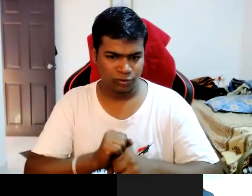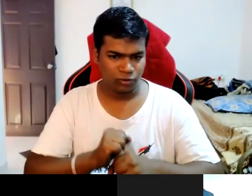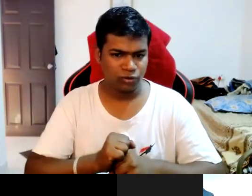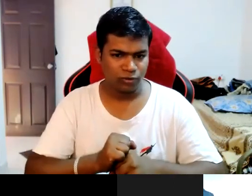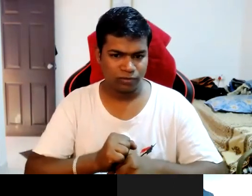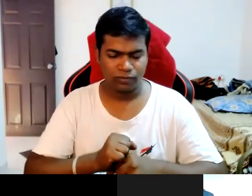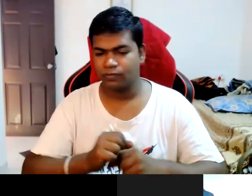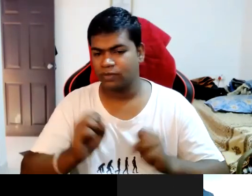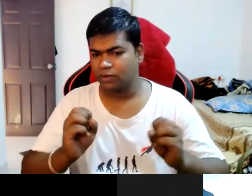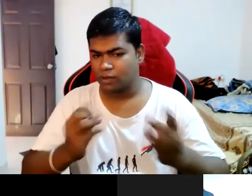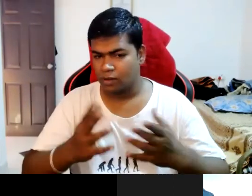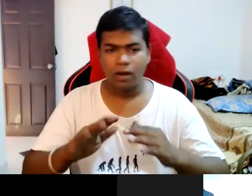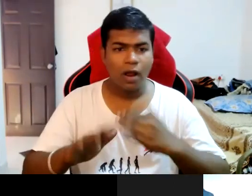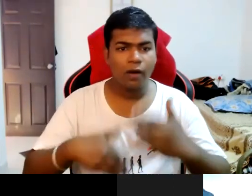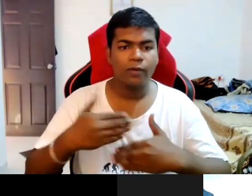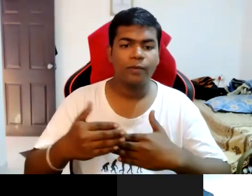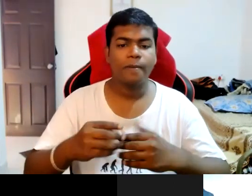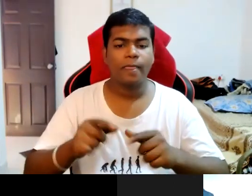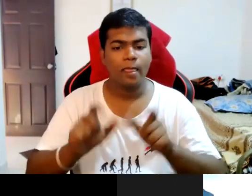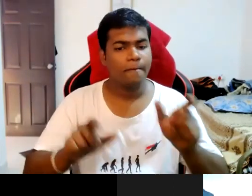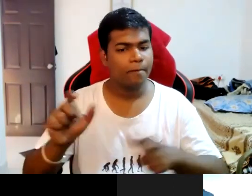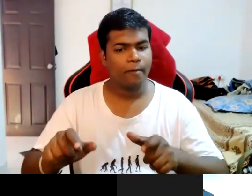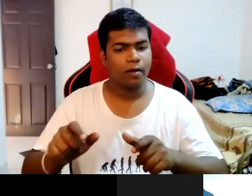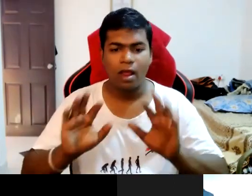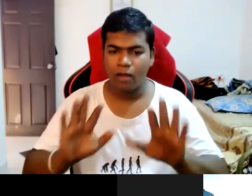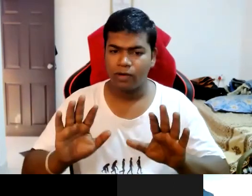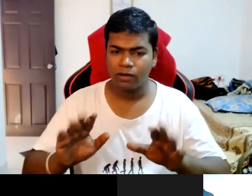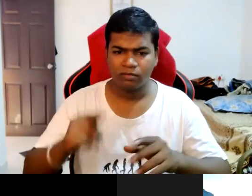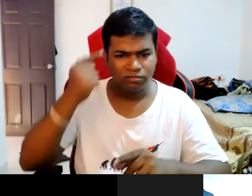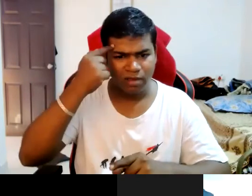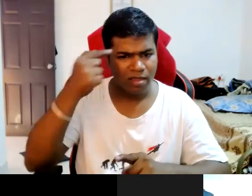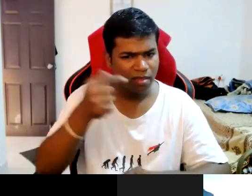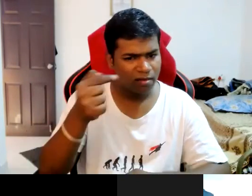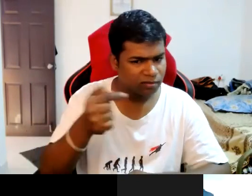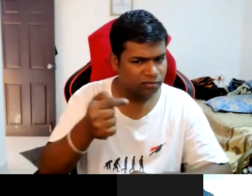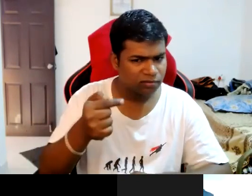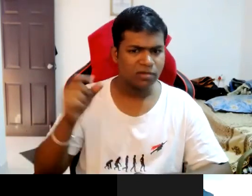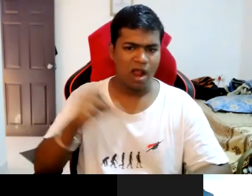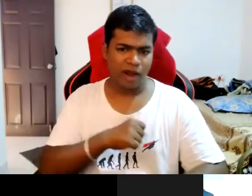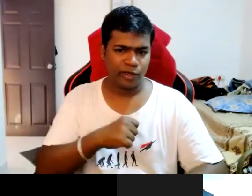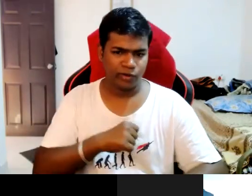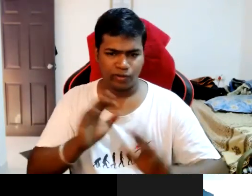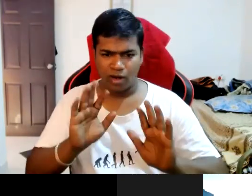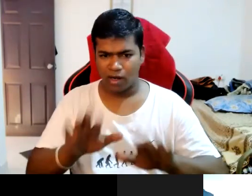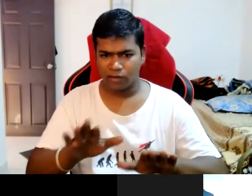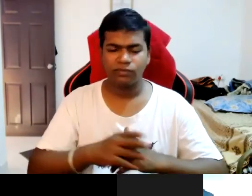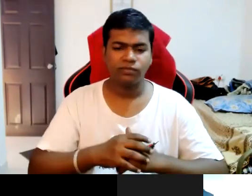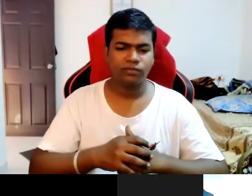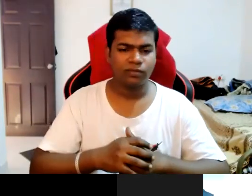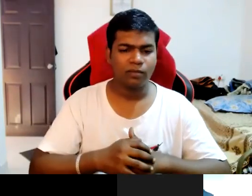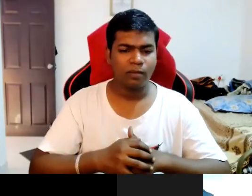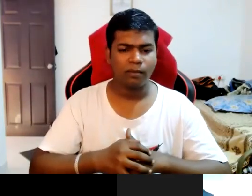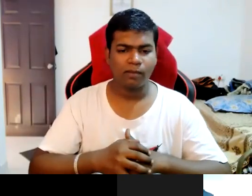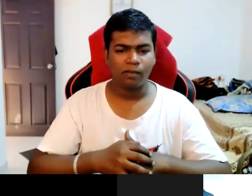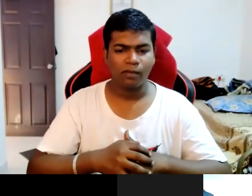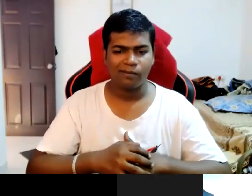and how people having the kind of negative like general attitude as they would have had with anyone else having